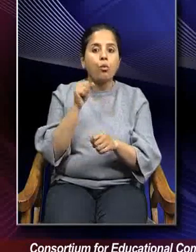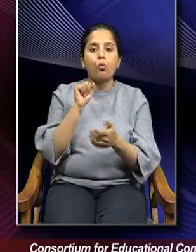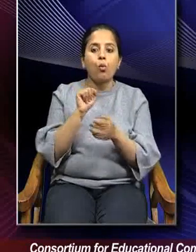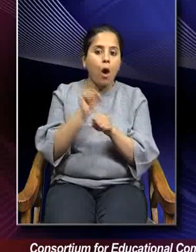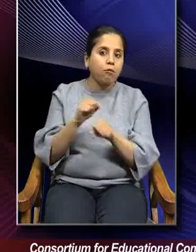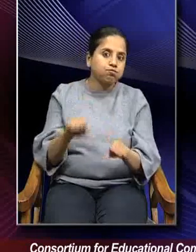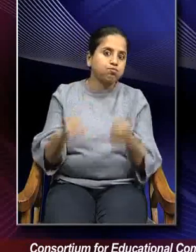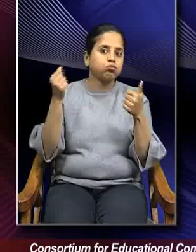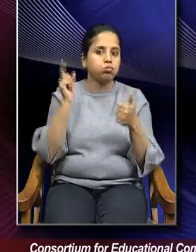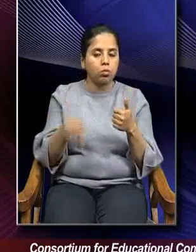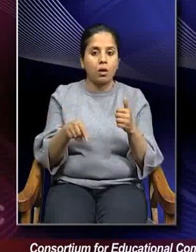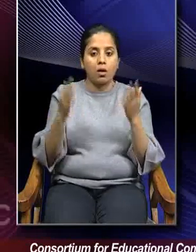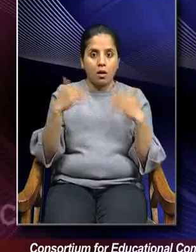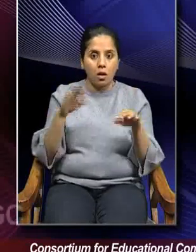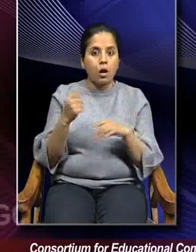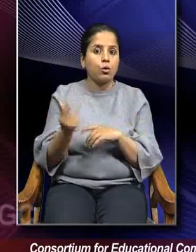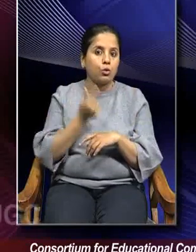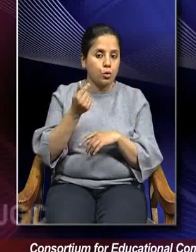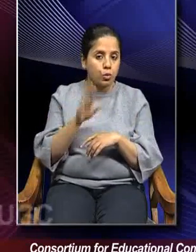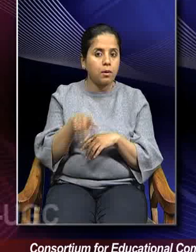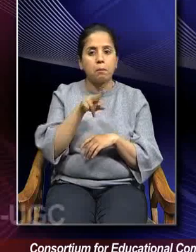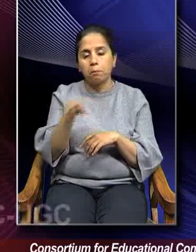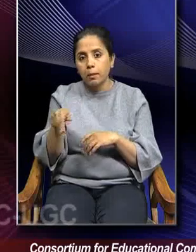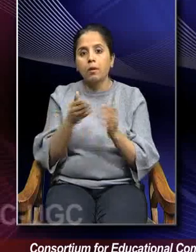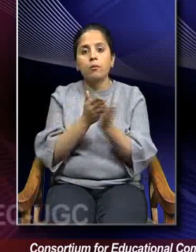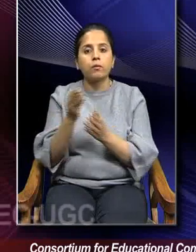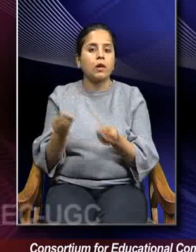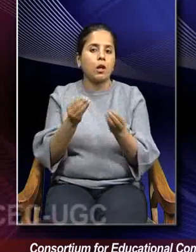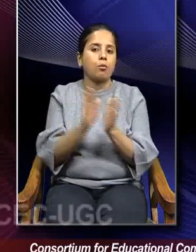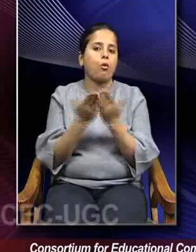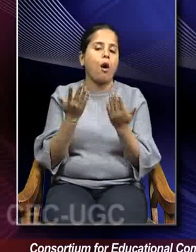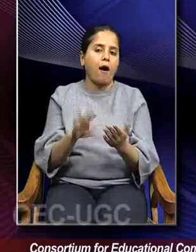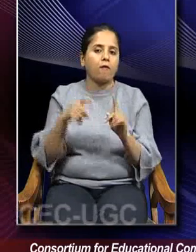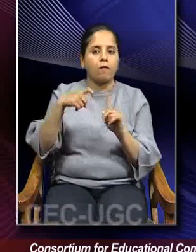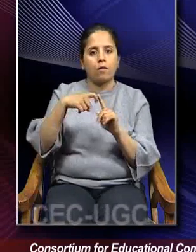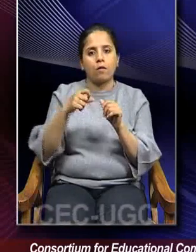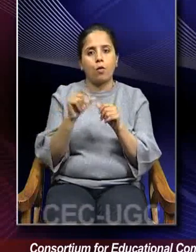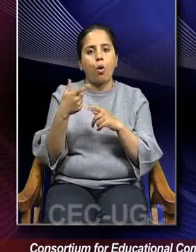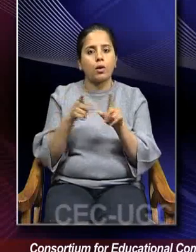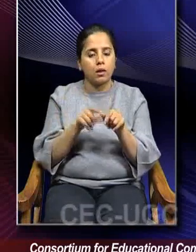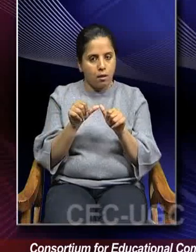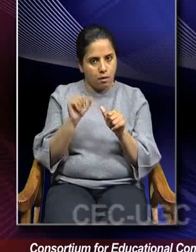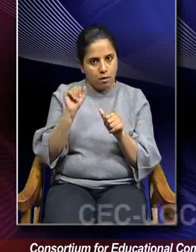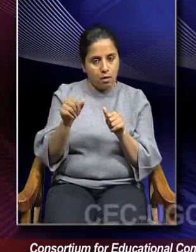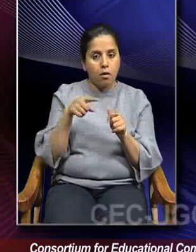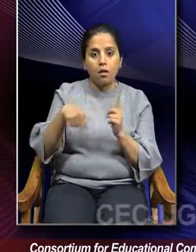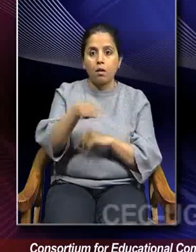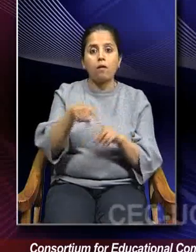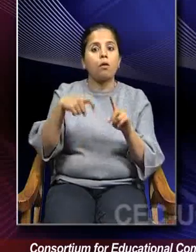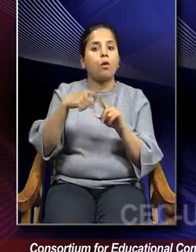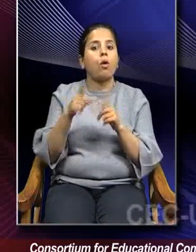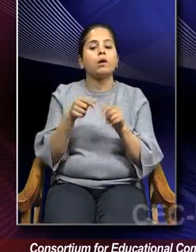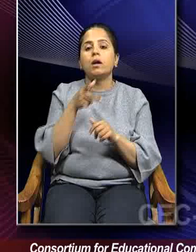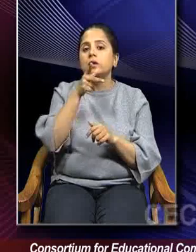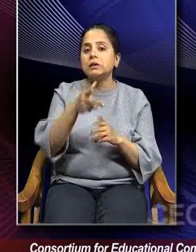So the sequencing of the use of means is provided in the book Kautilya where Kautilya says